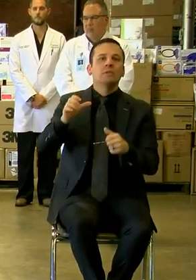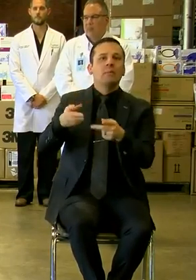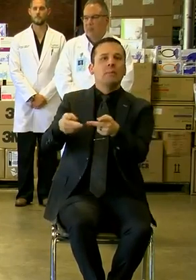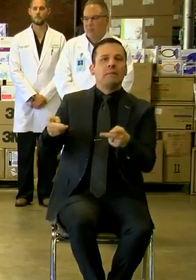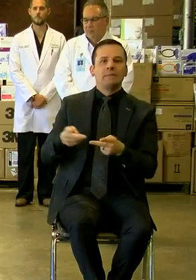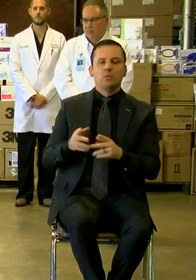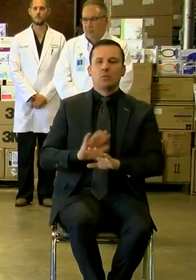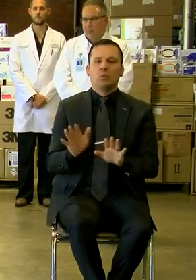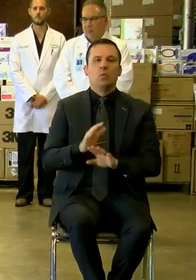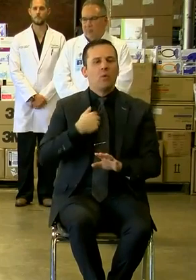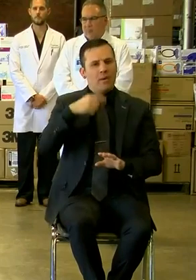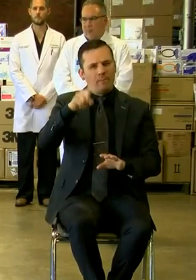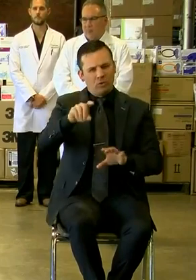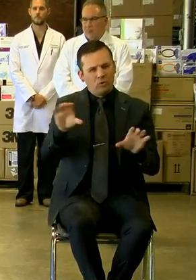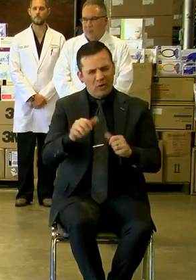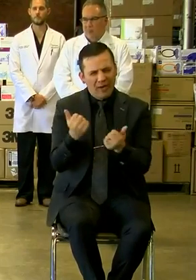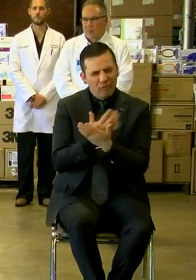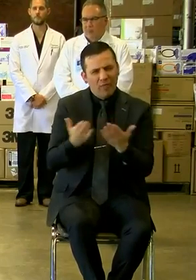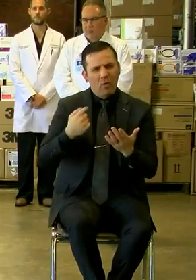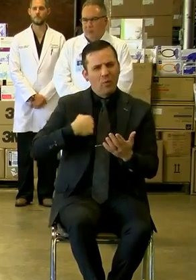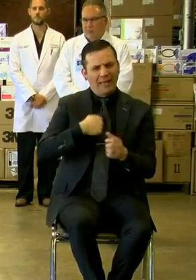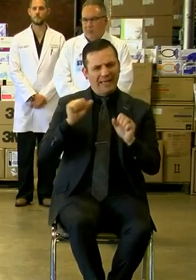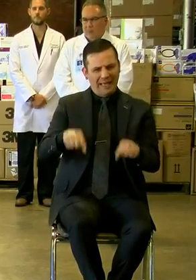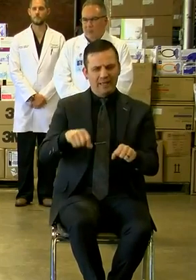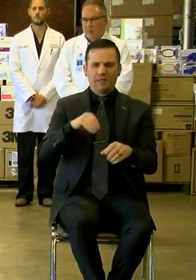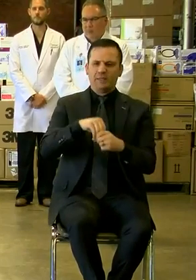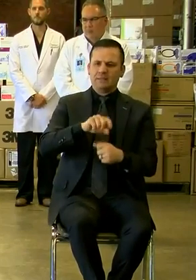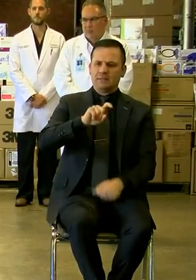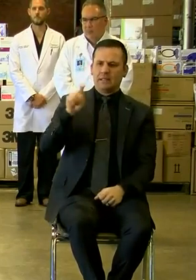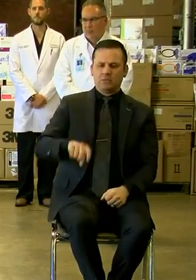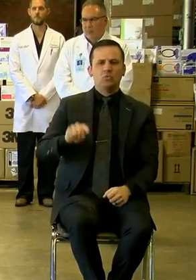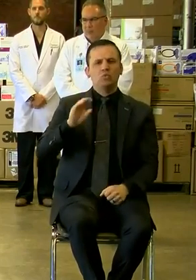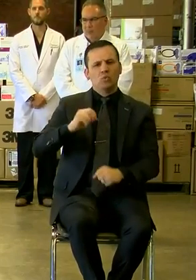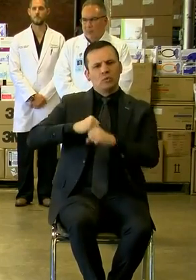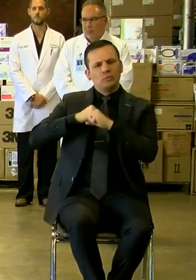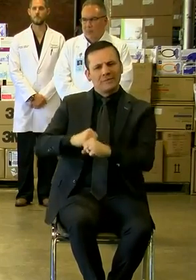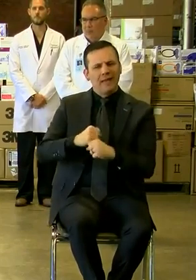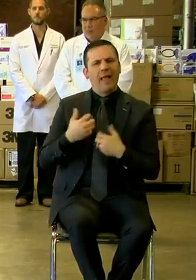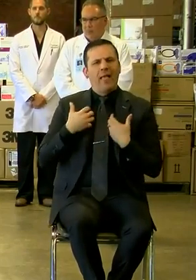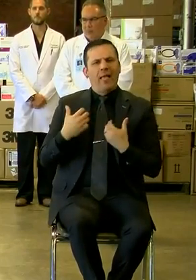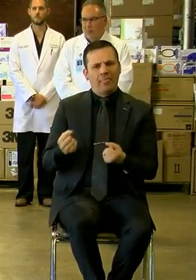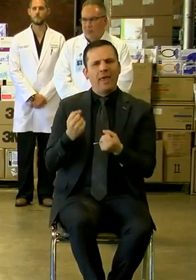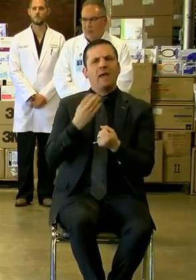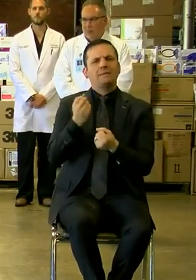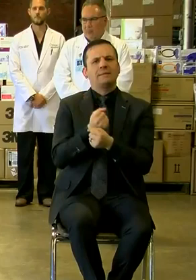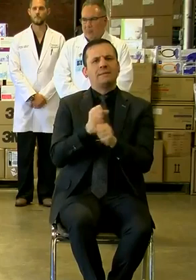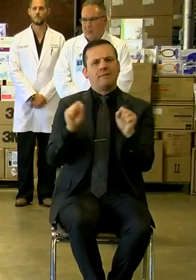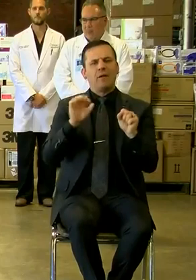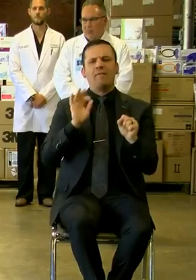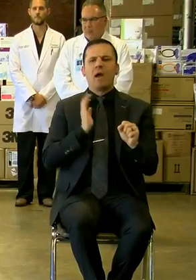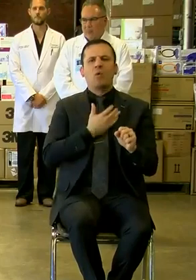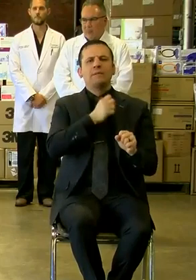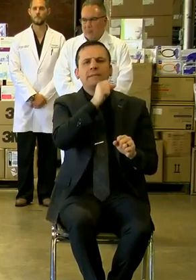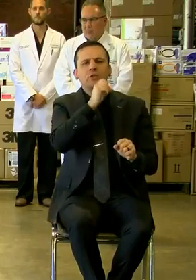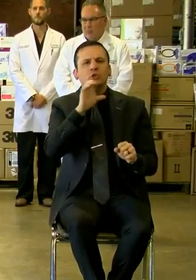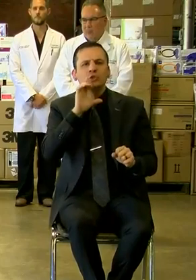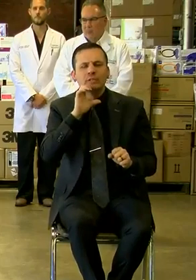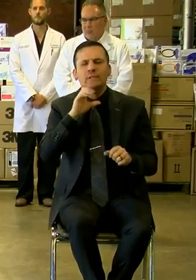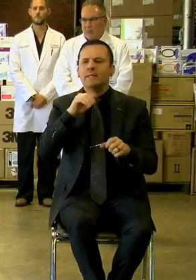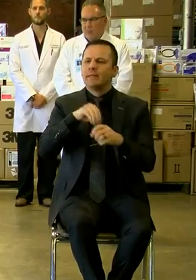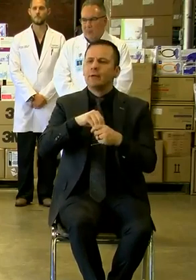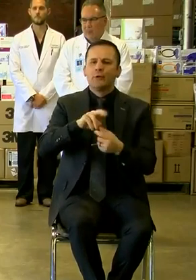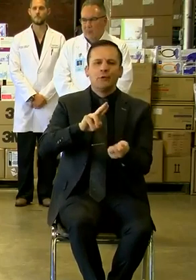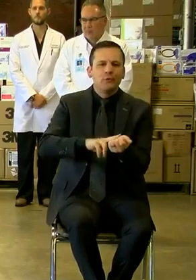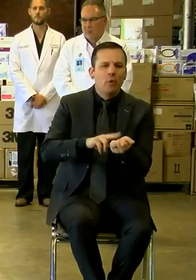all that we can in the state of Texas to safeguard the health and safety of our seniors in nursing